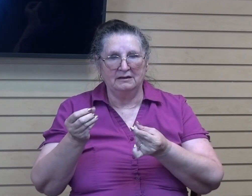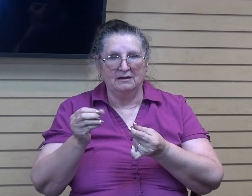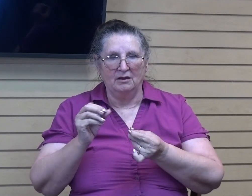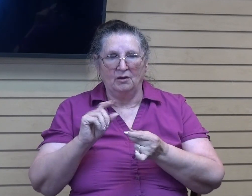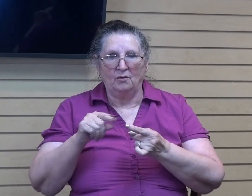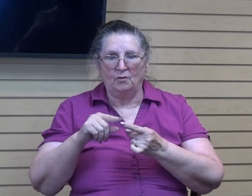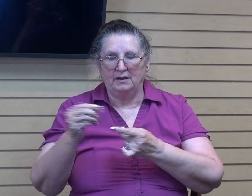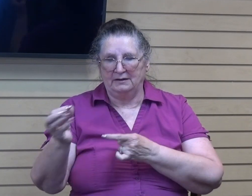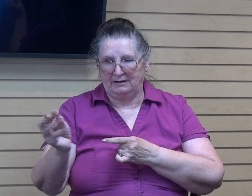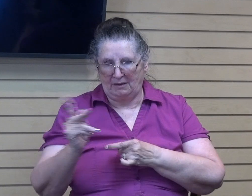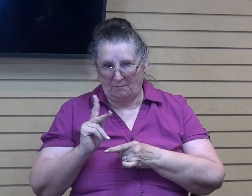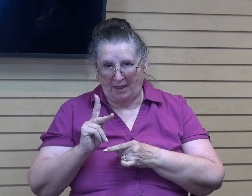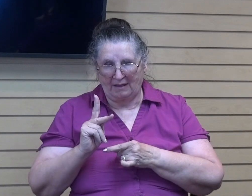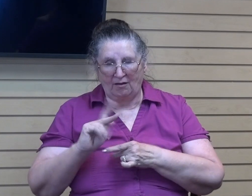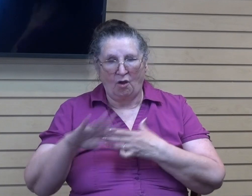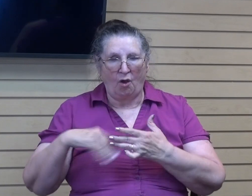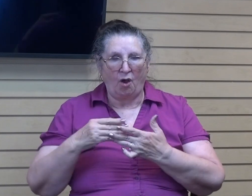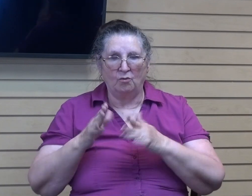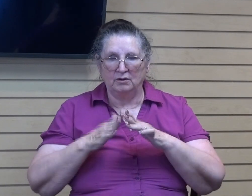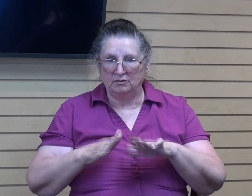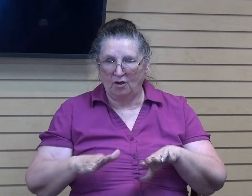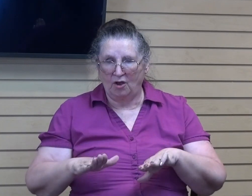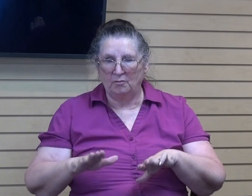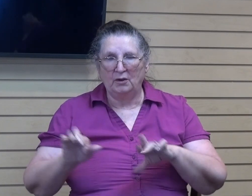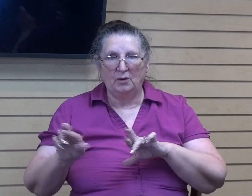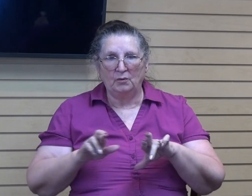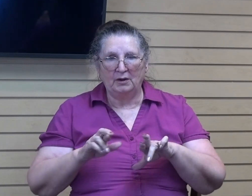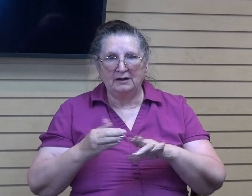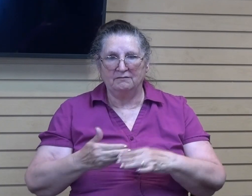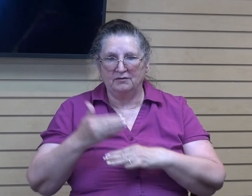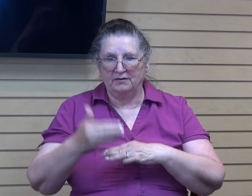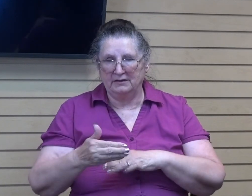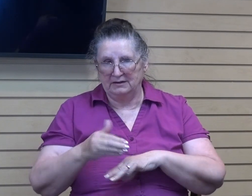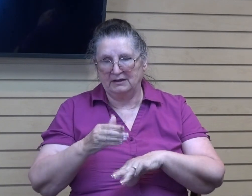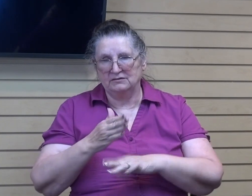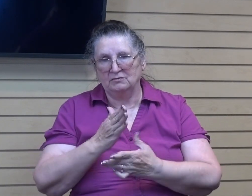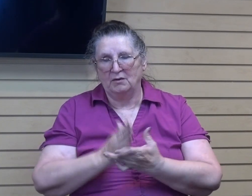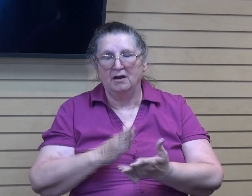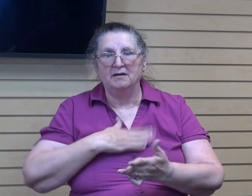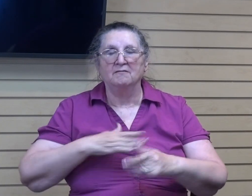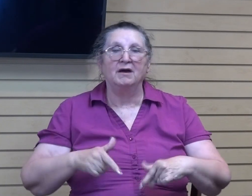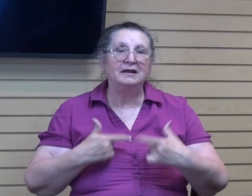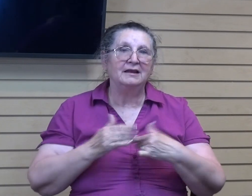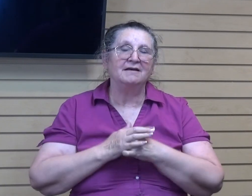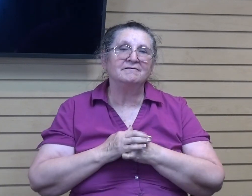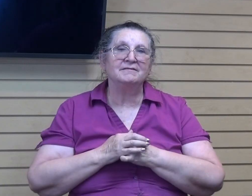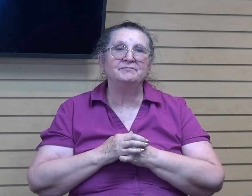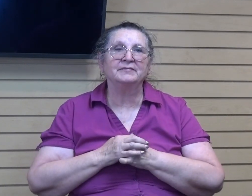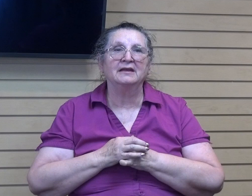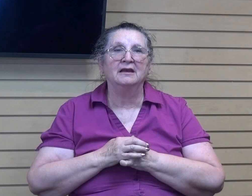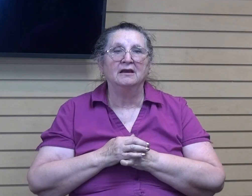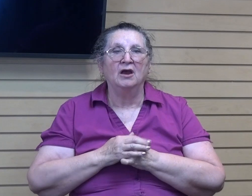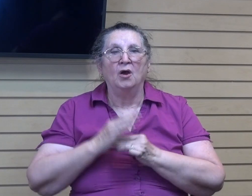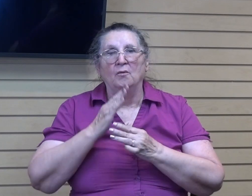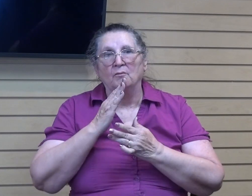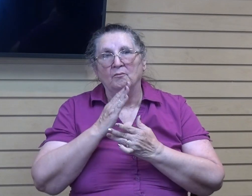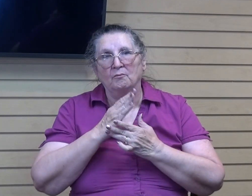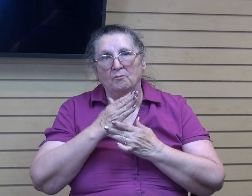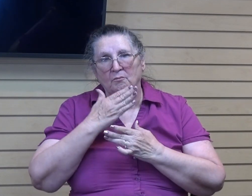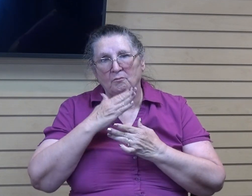just calm and ready to go into the next stage. And even though most of that is true my house hasn't sold.